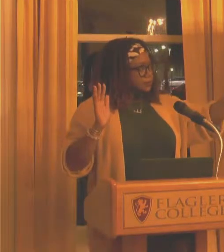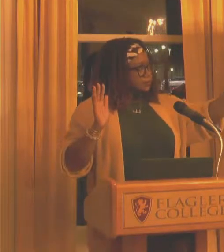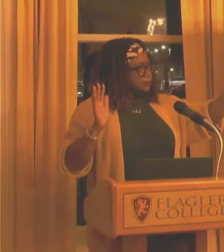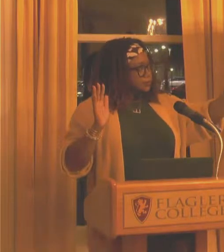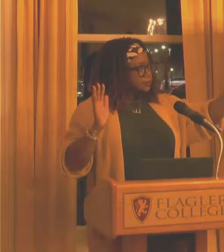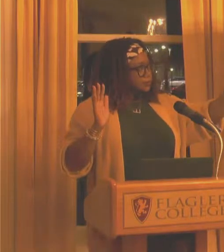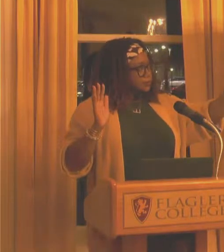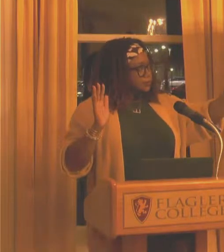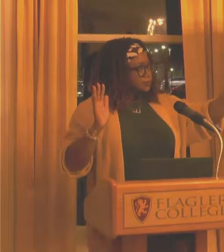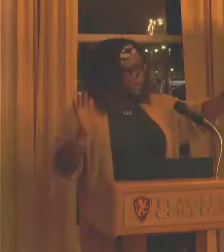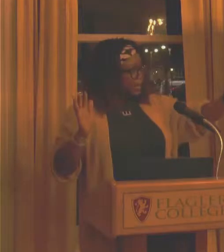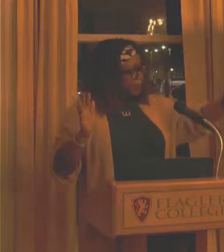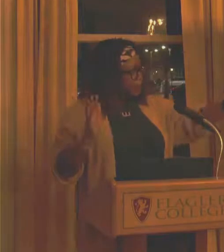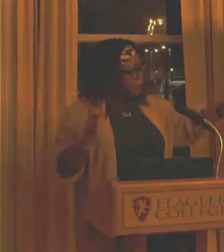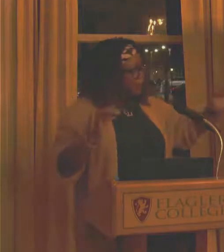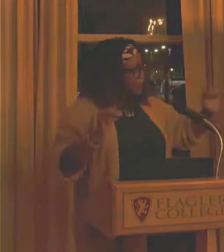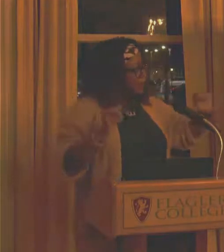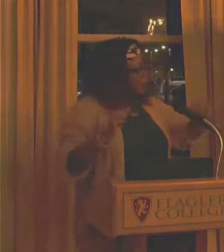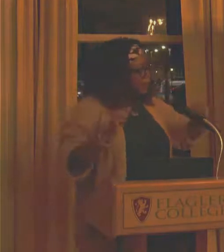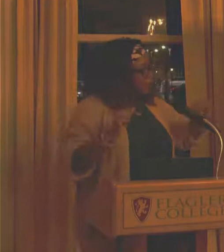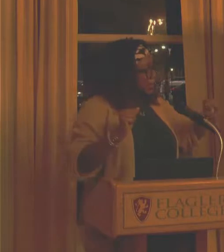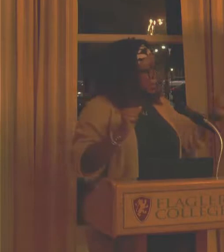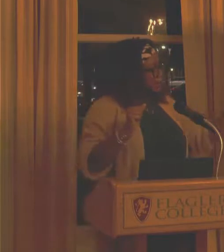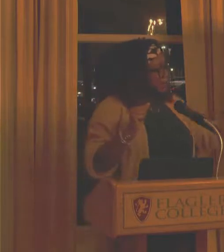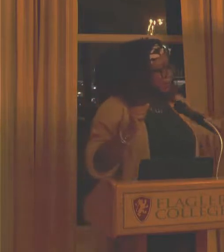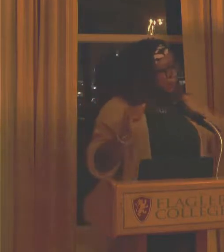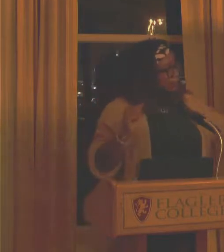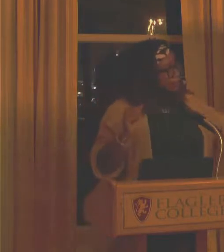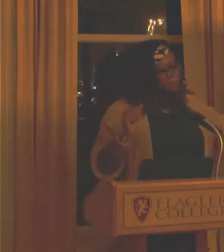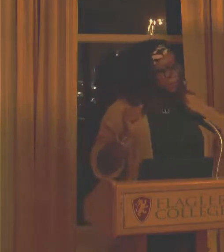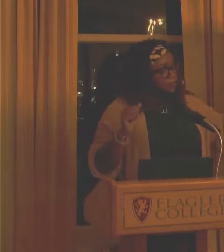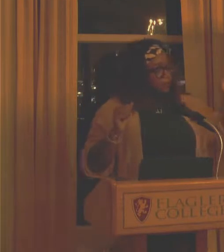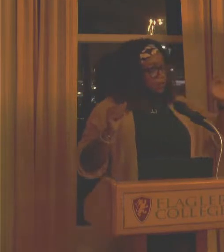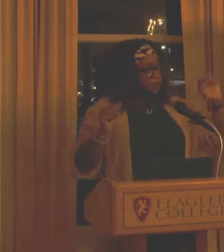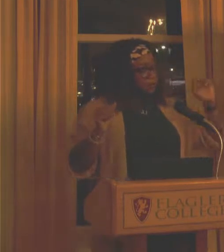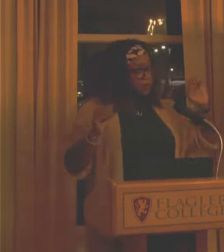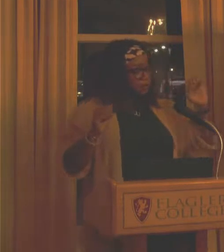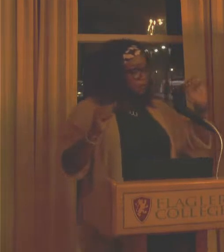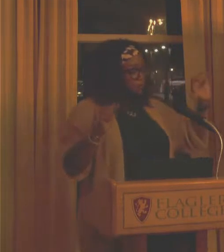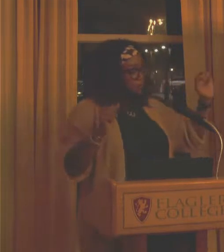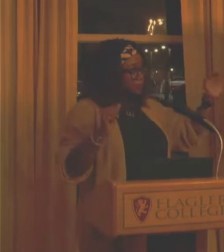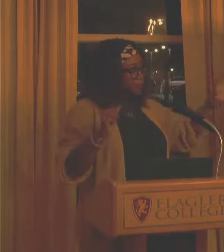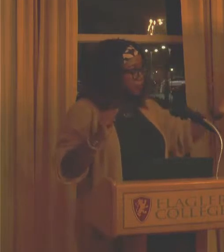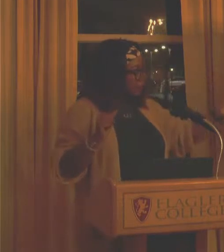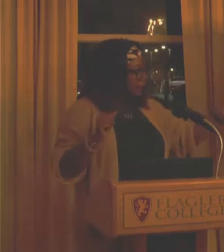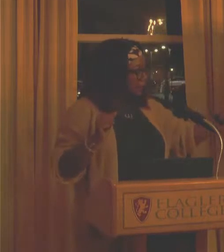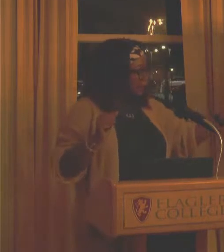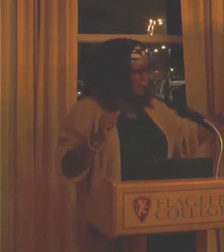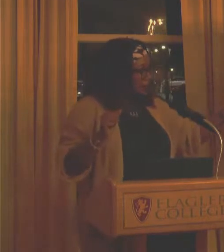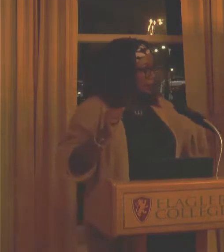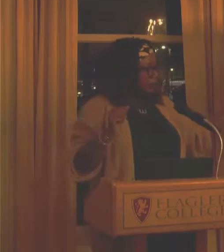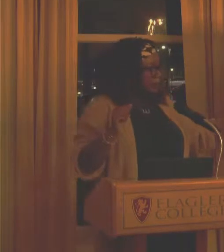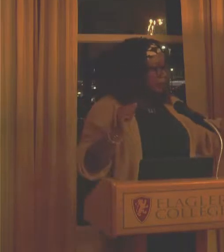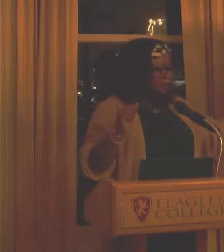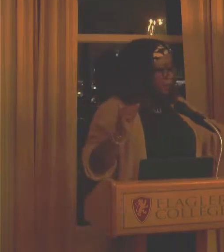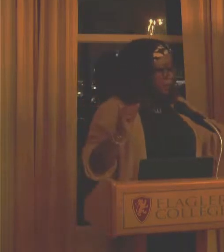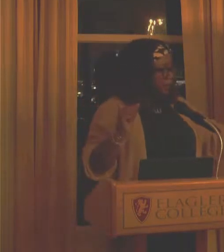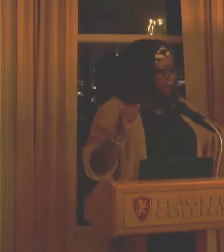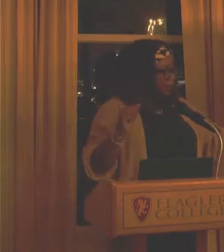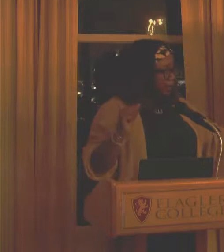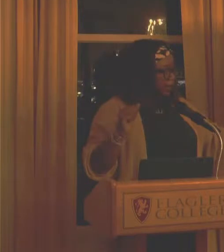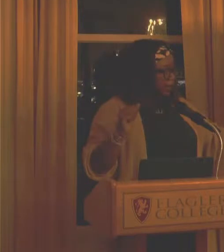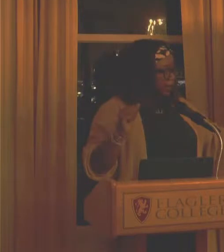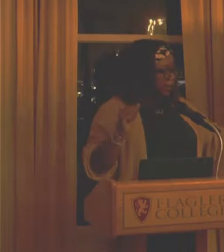in the gallery. But the idea was like, you know, as this girl is about to lose her life, her